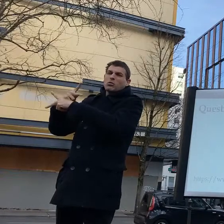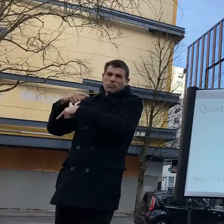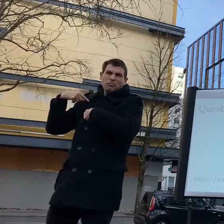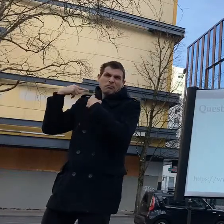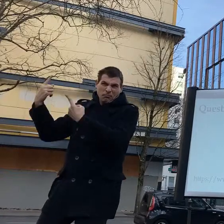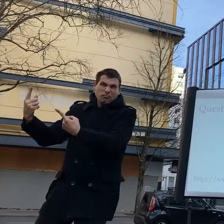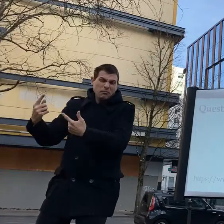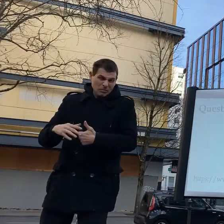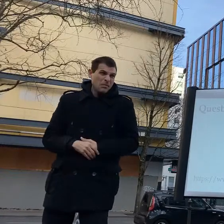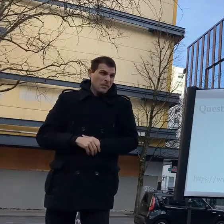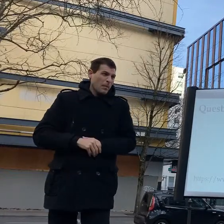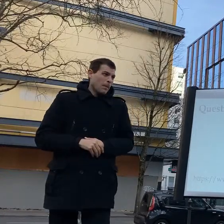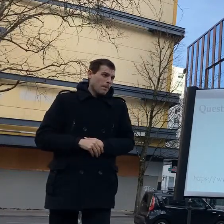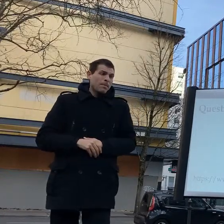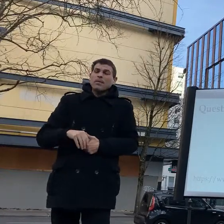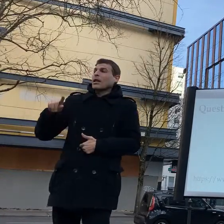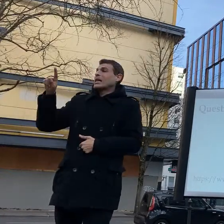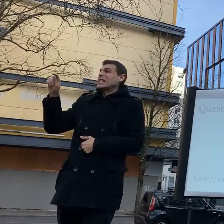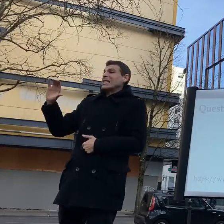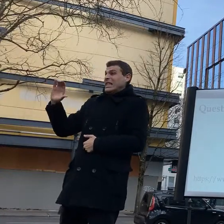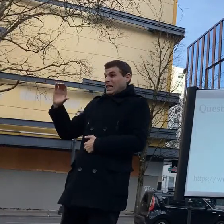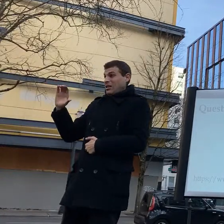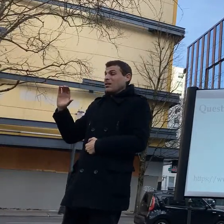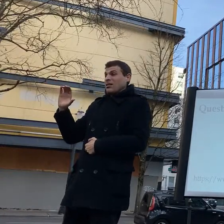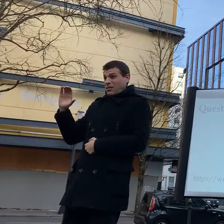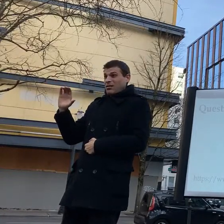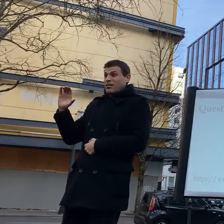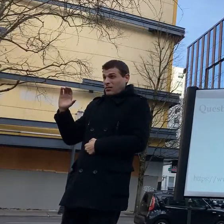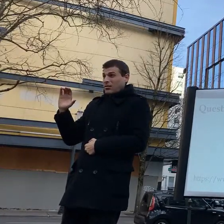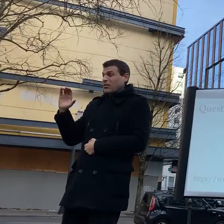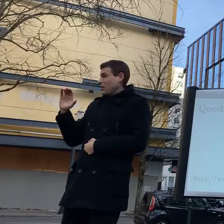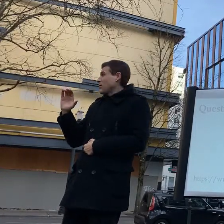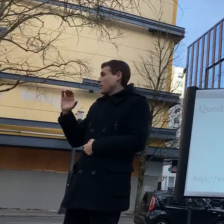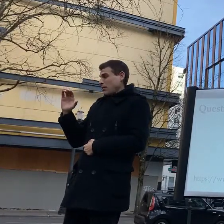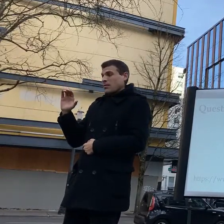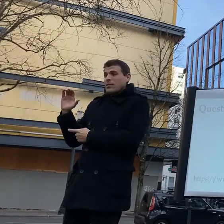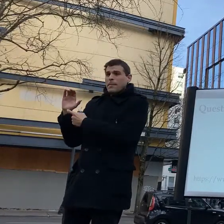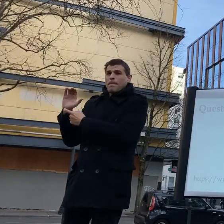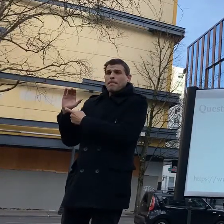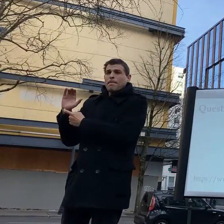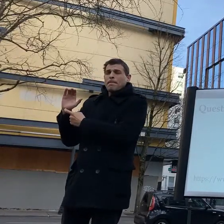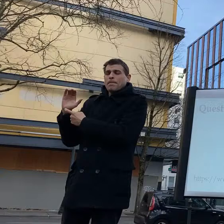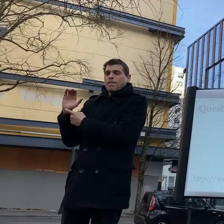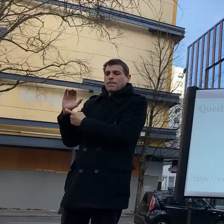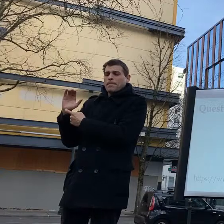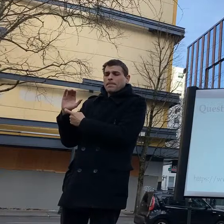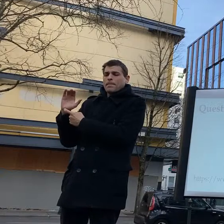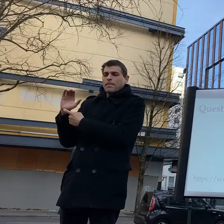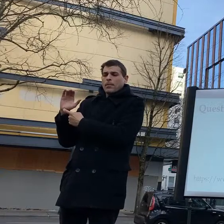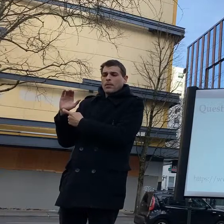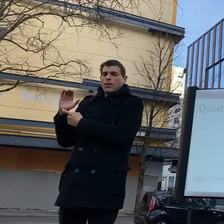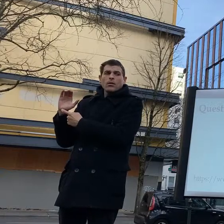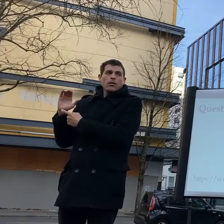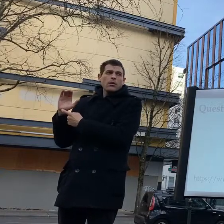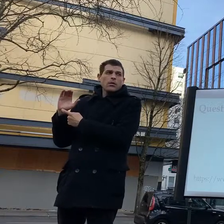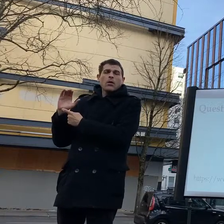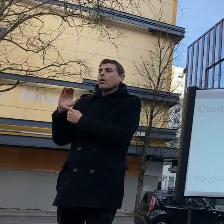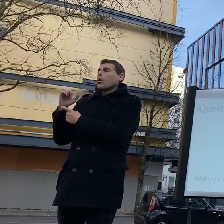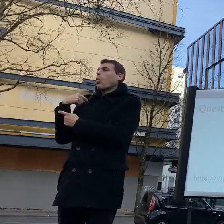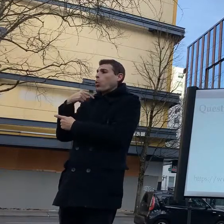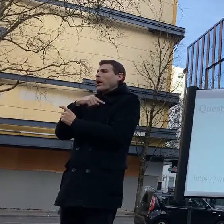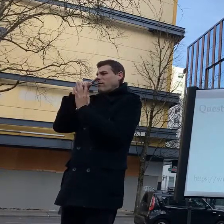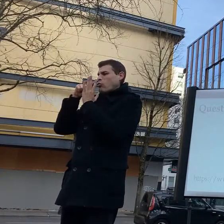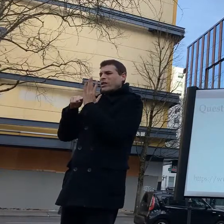environmental pollutant and uh moves through the ecosystem in a way that is very aggressive right like it's like dumping bleach in a space